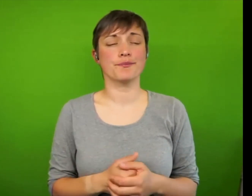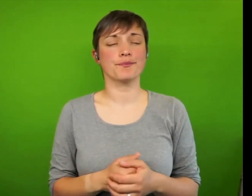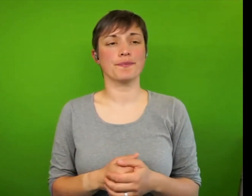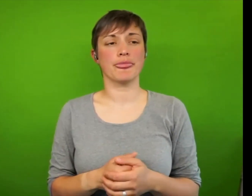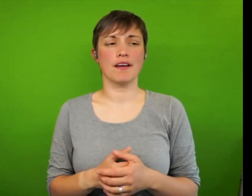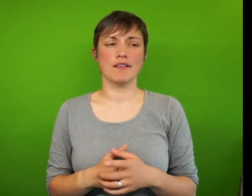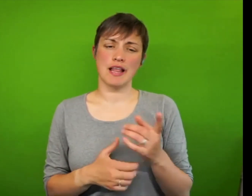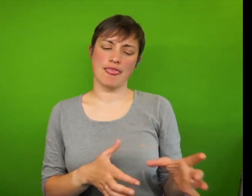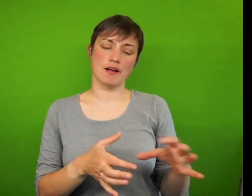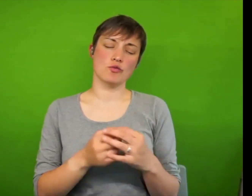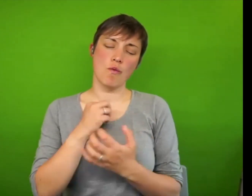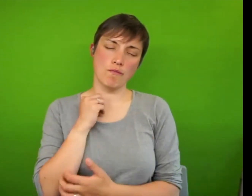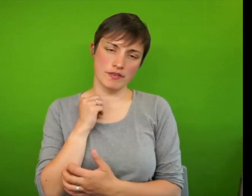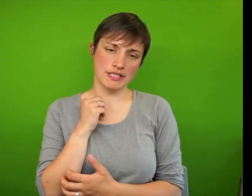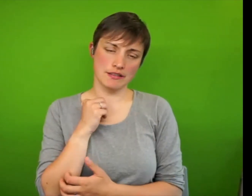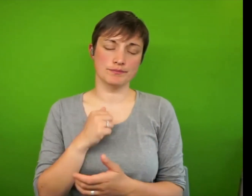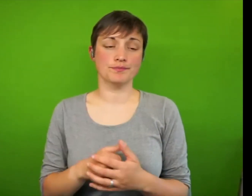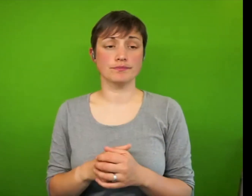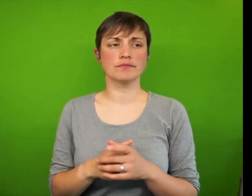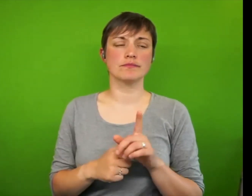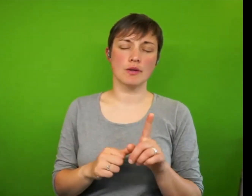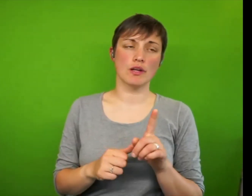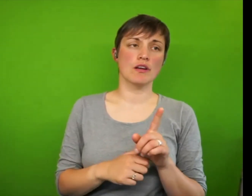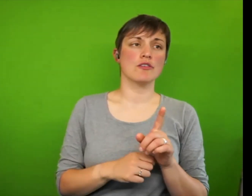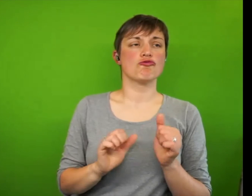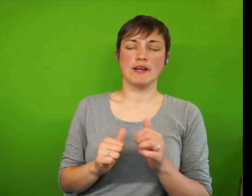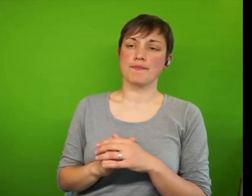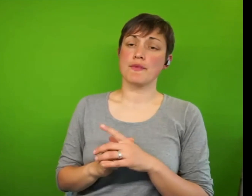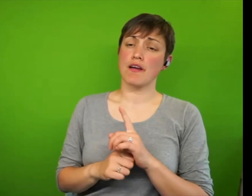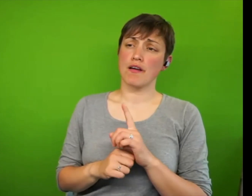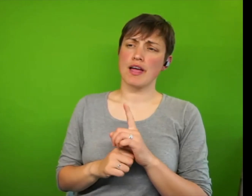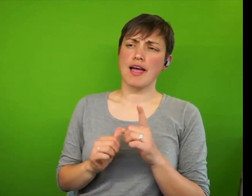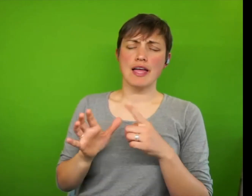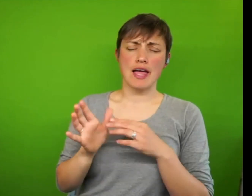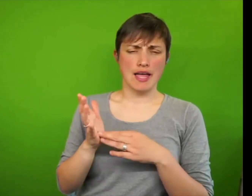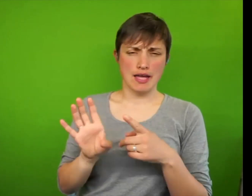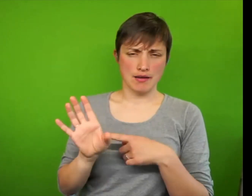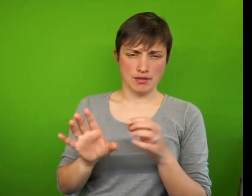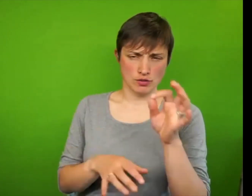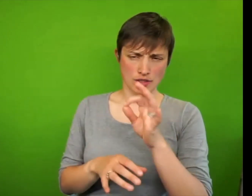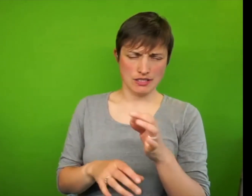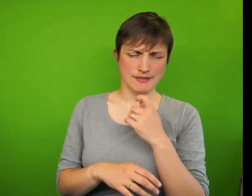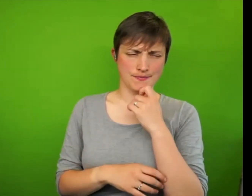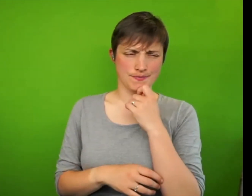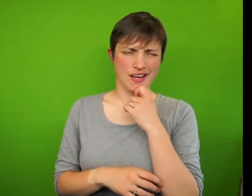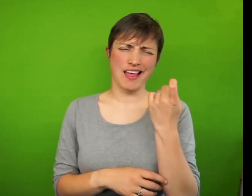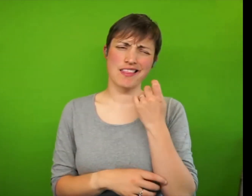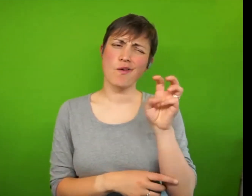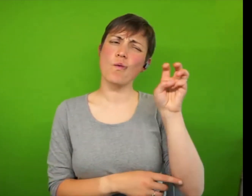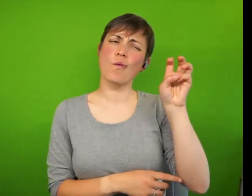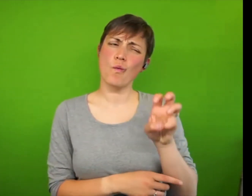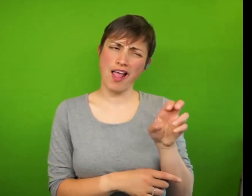I think. Wales has been has particularly looked at